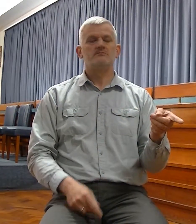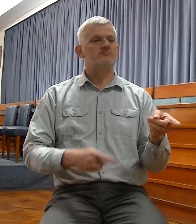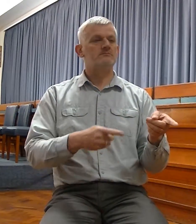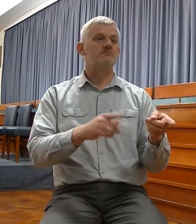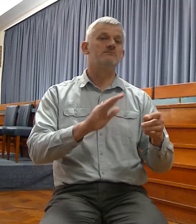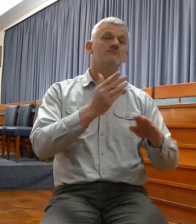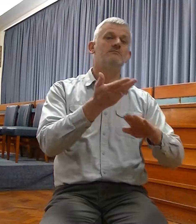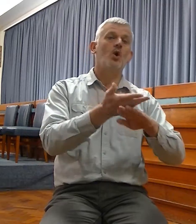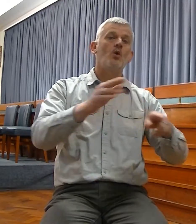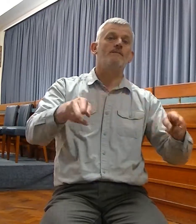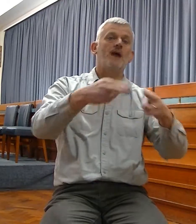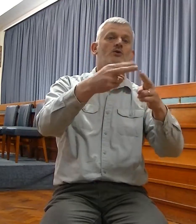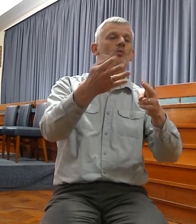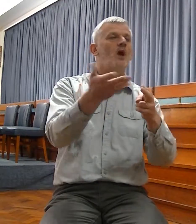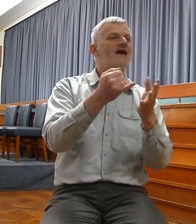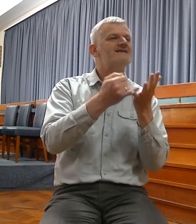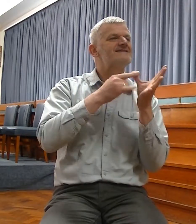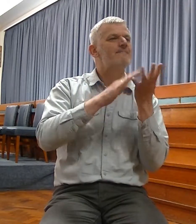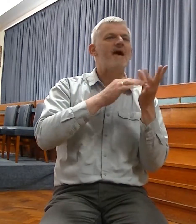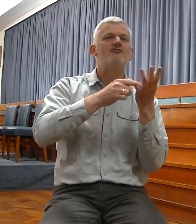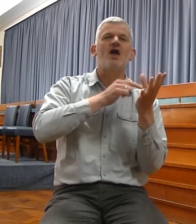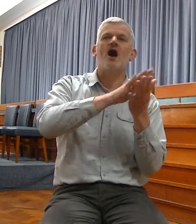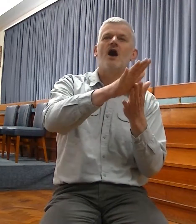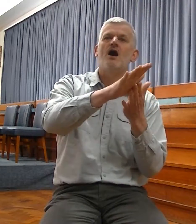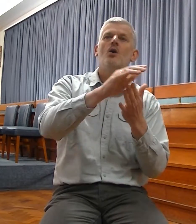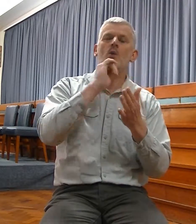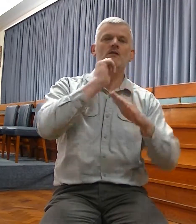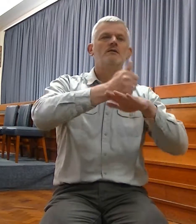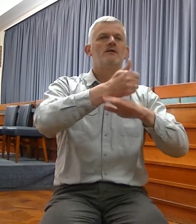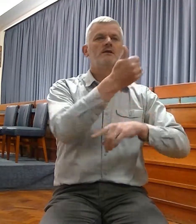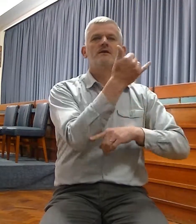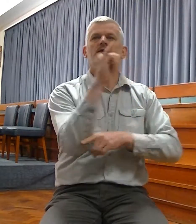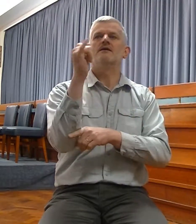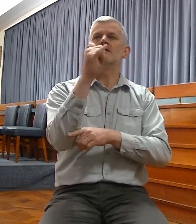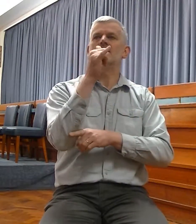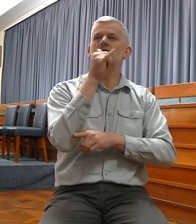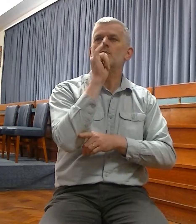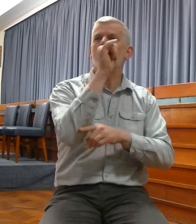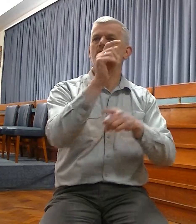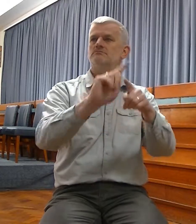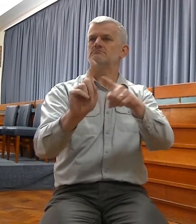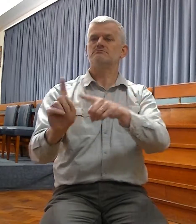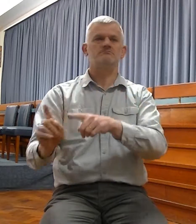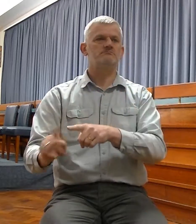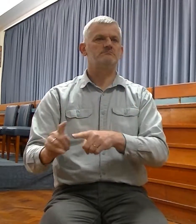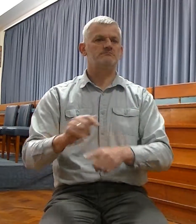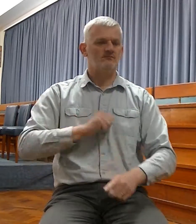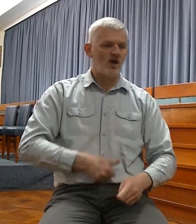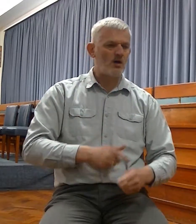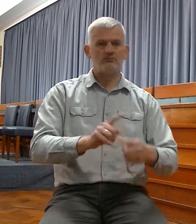mountains of Samaria. The planters shall plant, and shalt eat them as common things. For